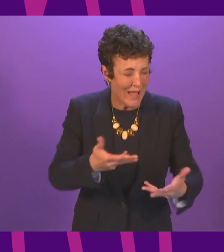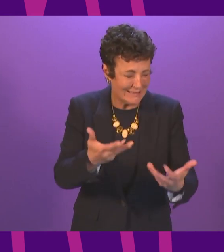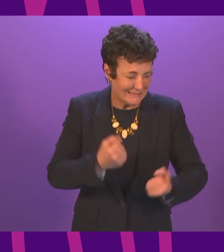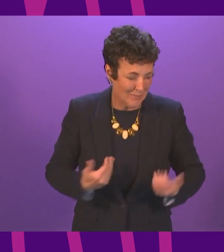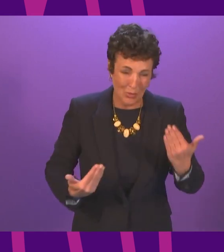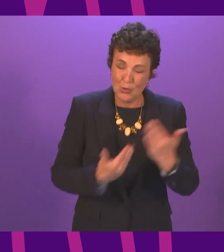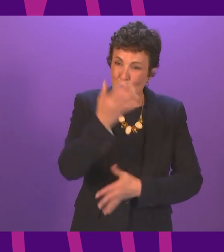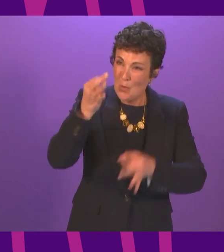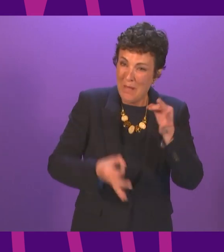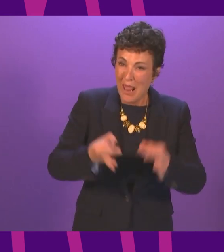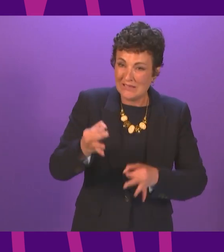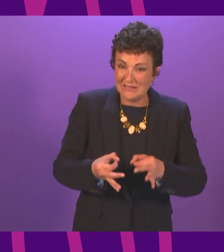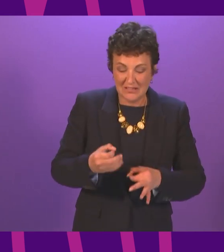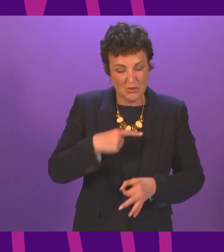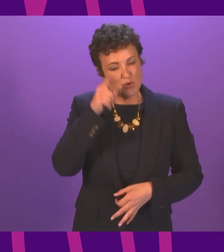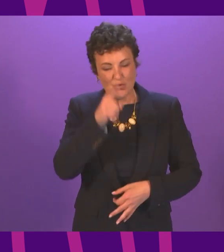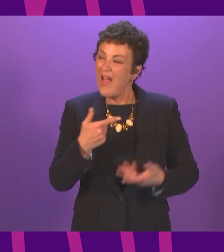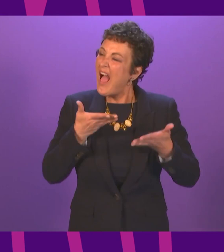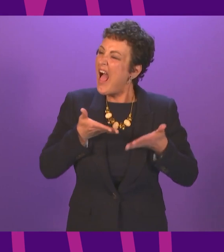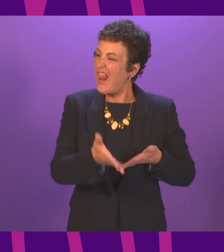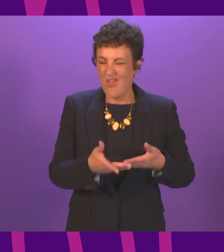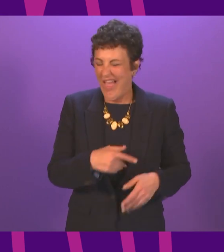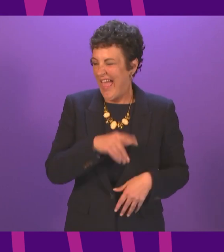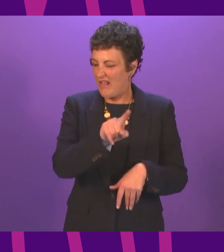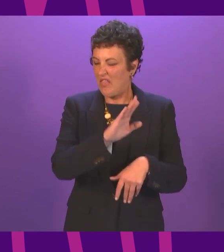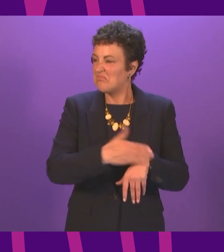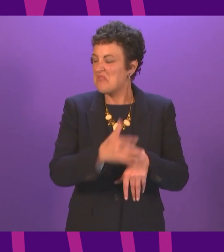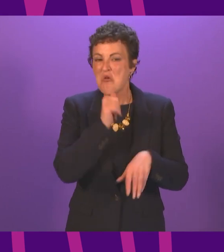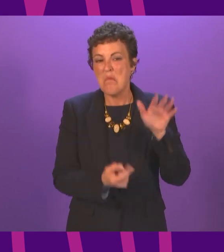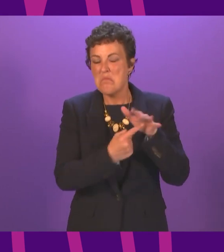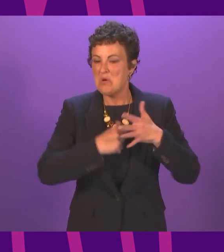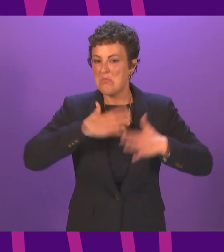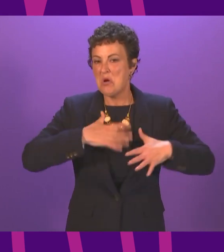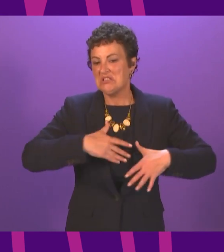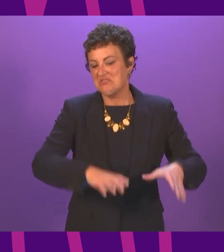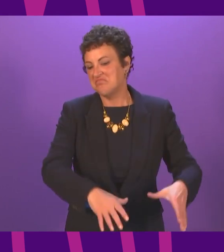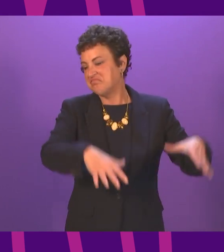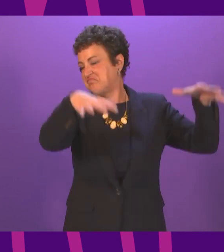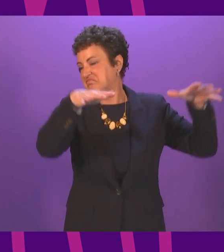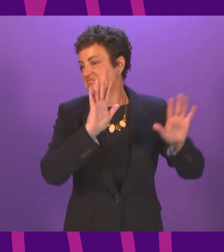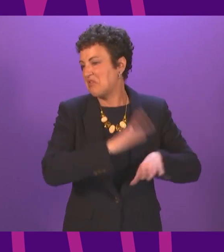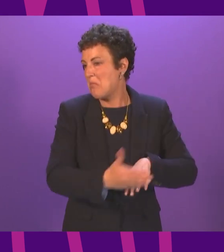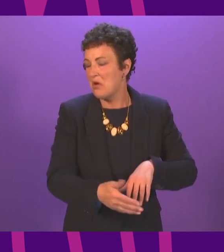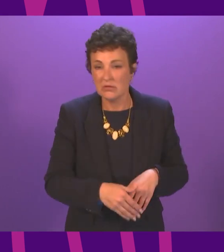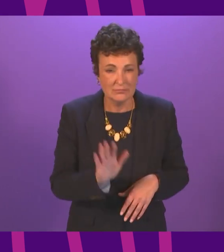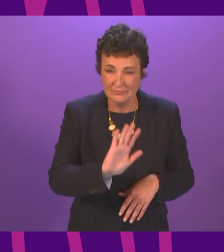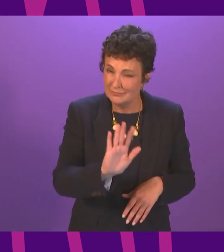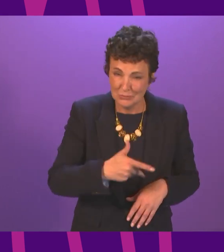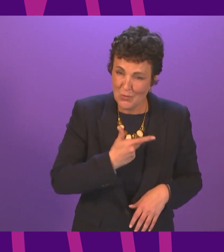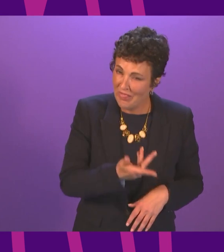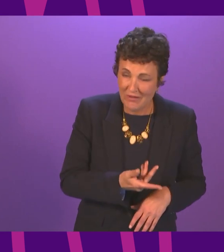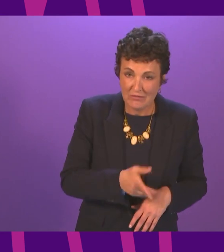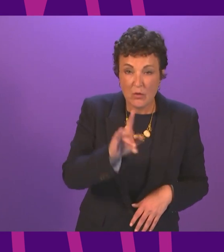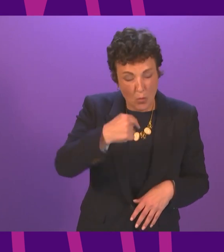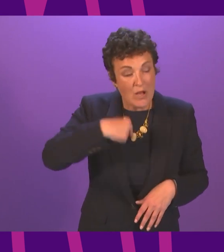that allows the bodies to pile high in their thousands because we know we face a global crisis that will make